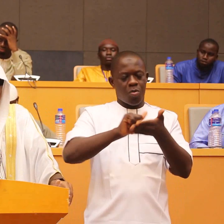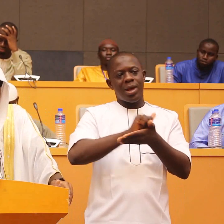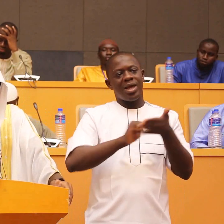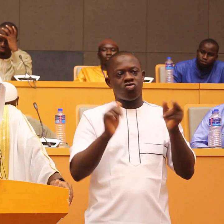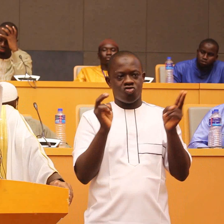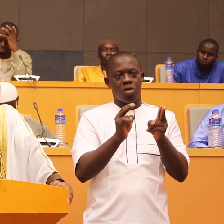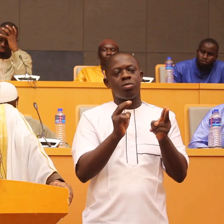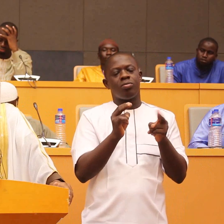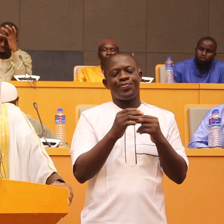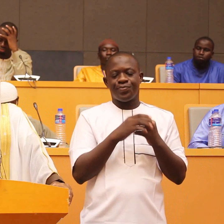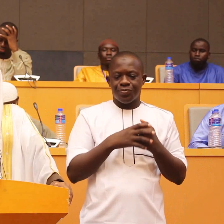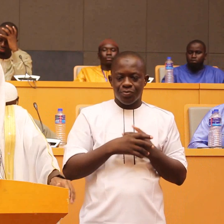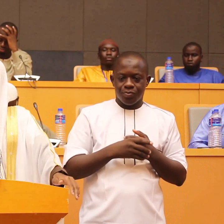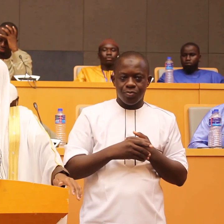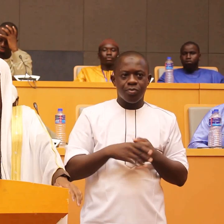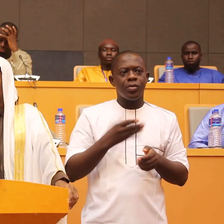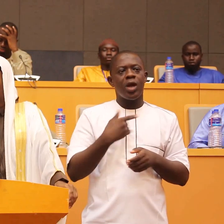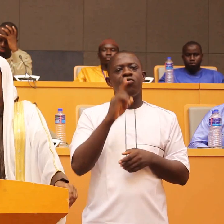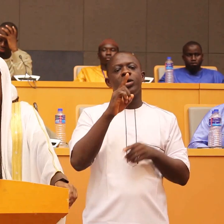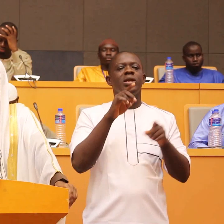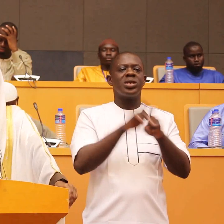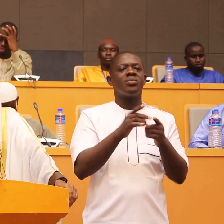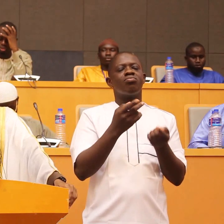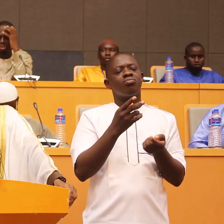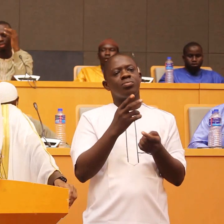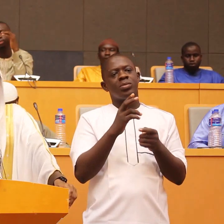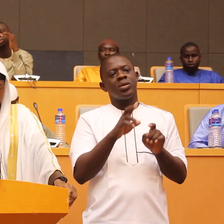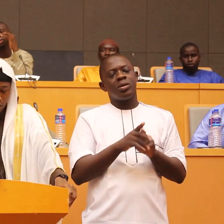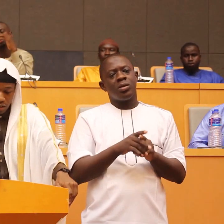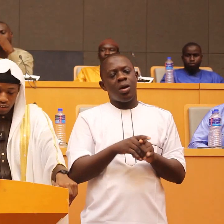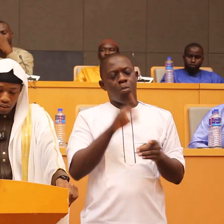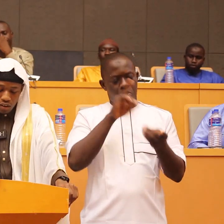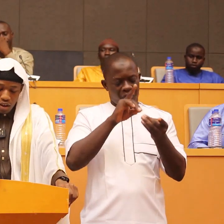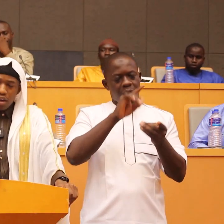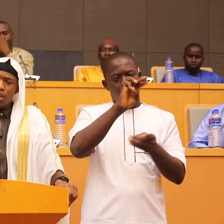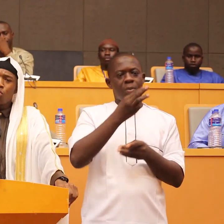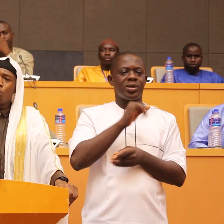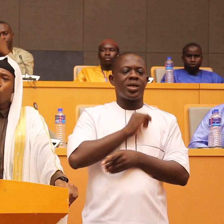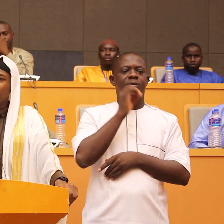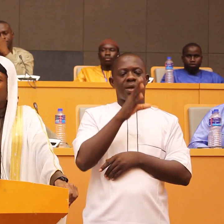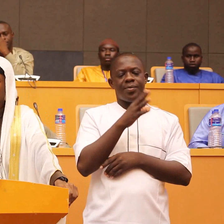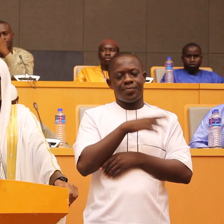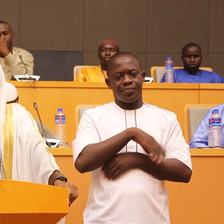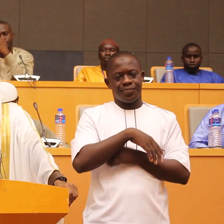as much as we can there is one hadith of Rasulullah he says the